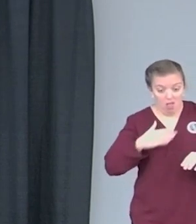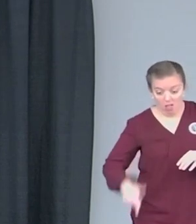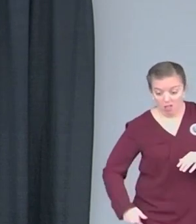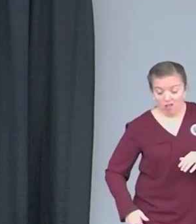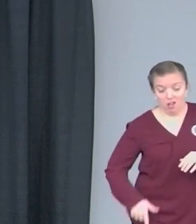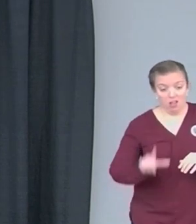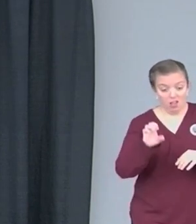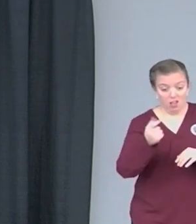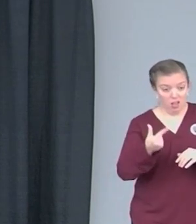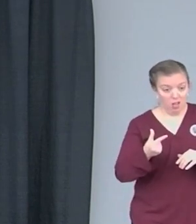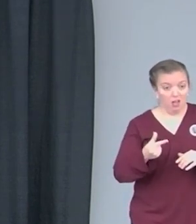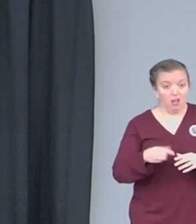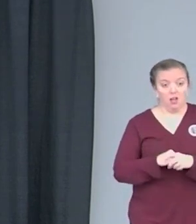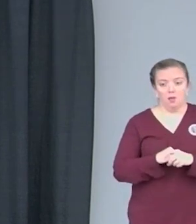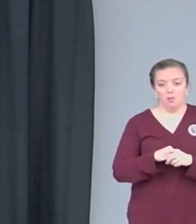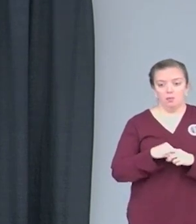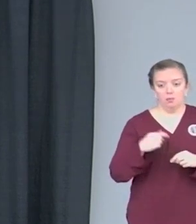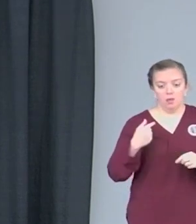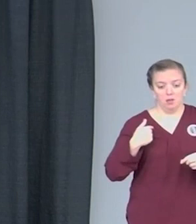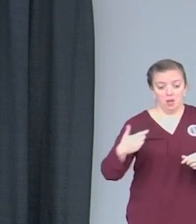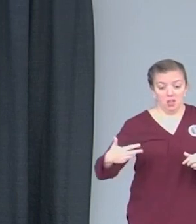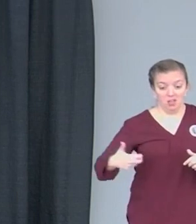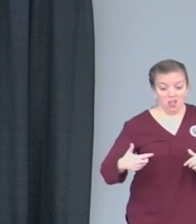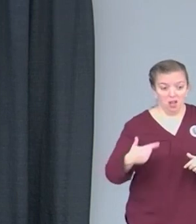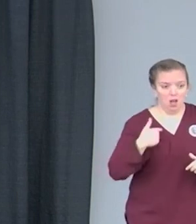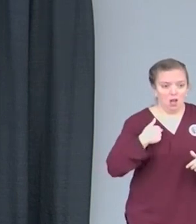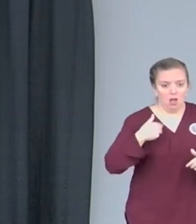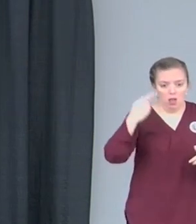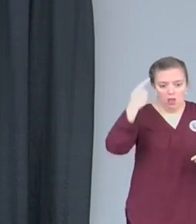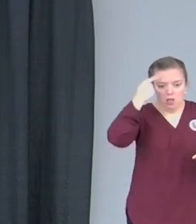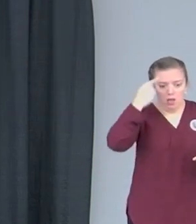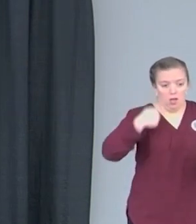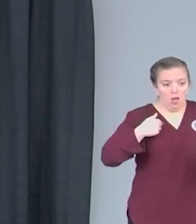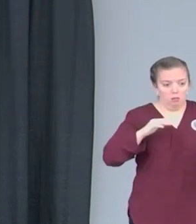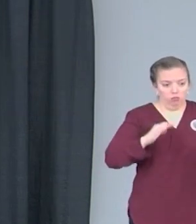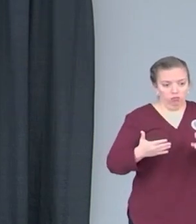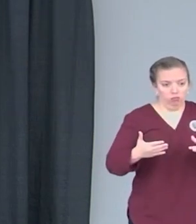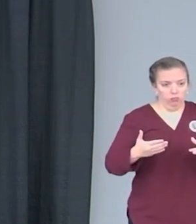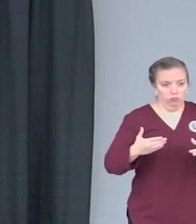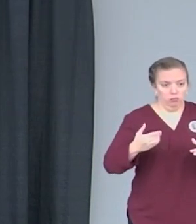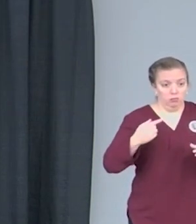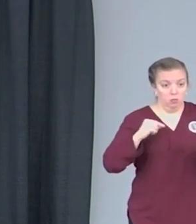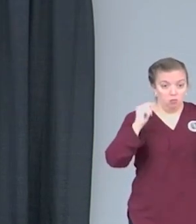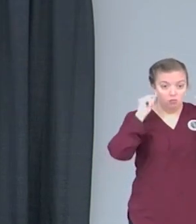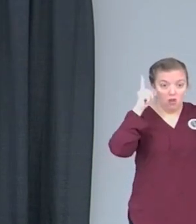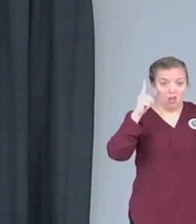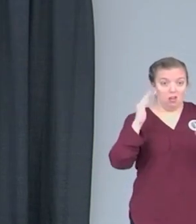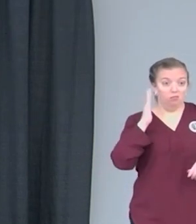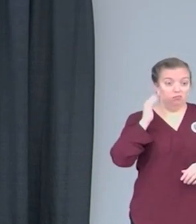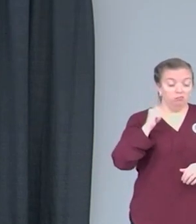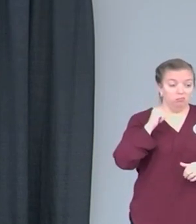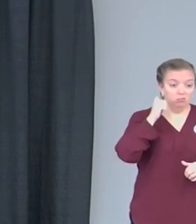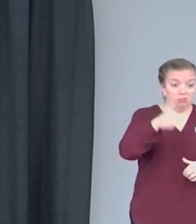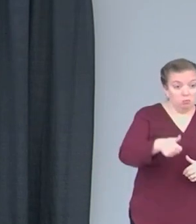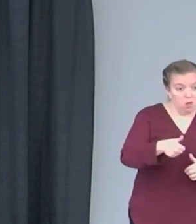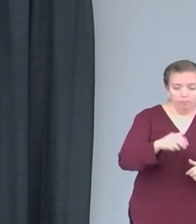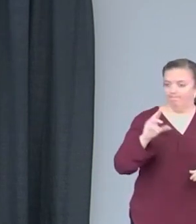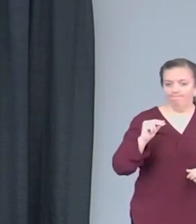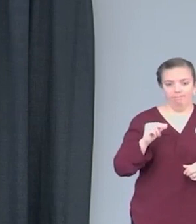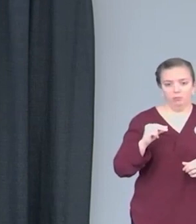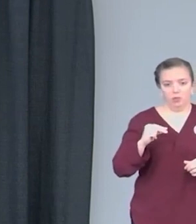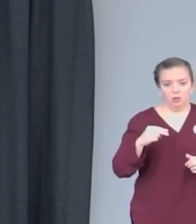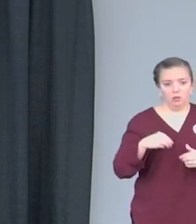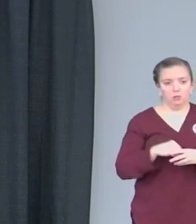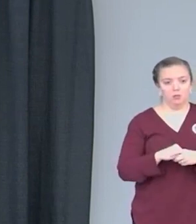the story, but just to believe when I got shot, I thought I was dead. I didn't think I was waking up the next day. Um, I was actually in a